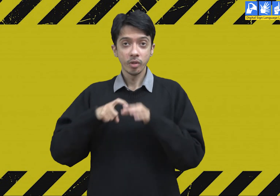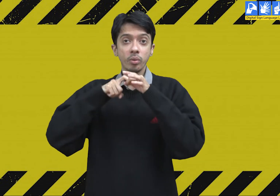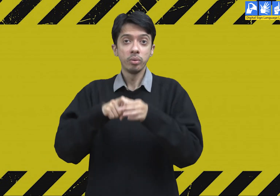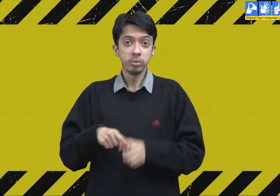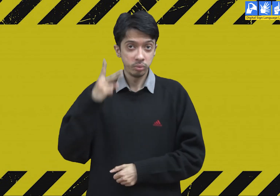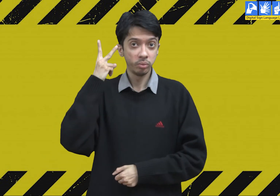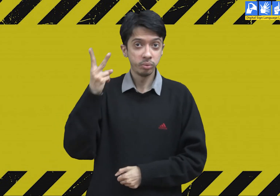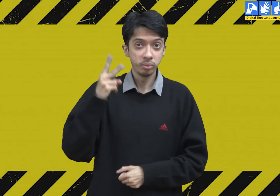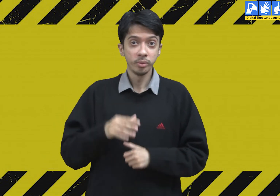Question 2. Question 2.